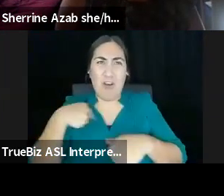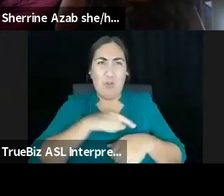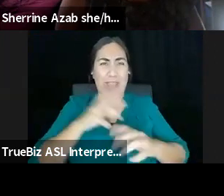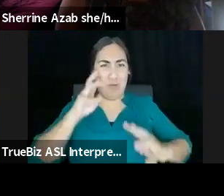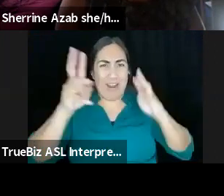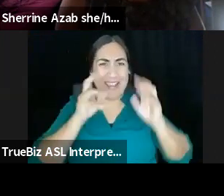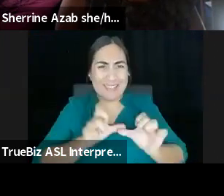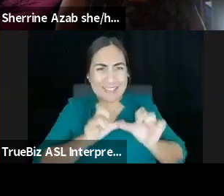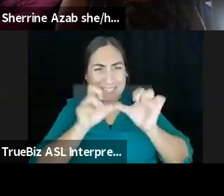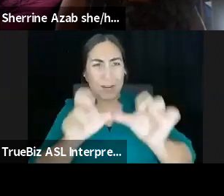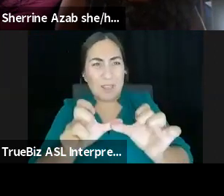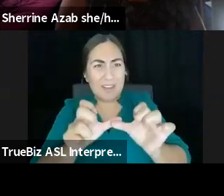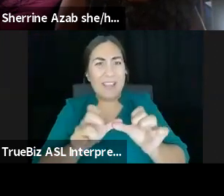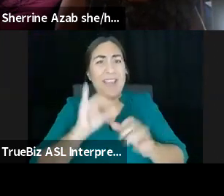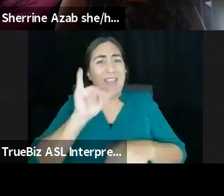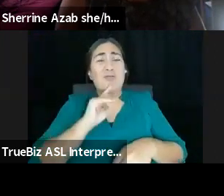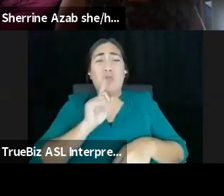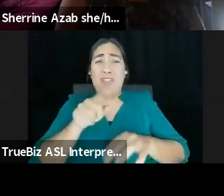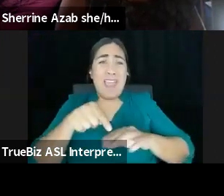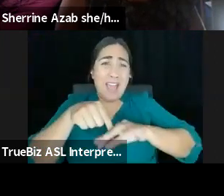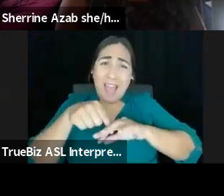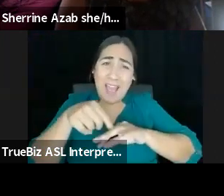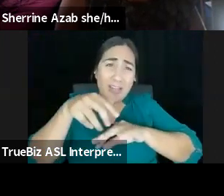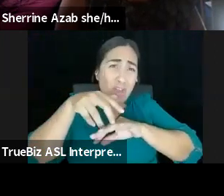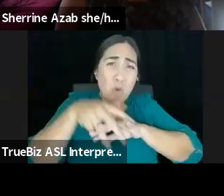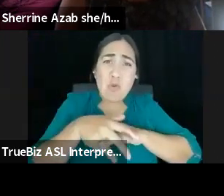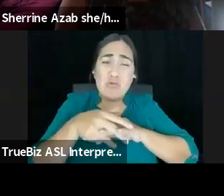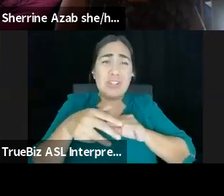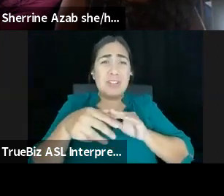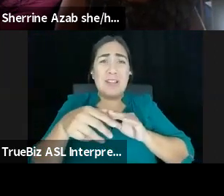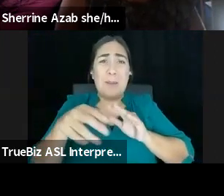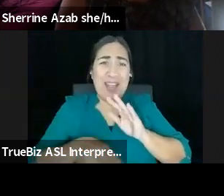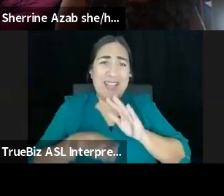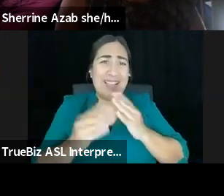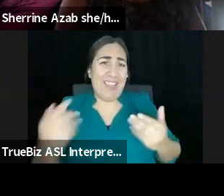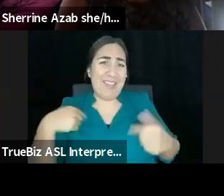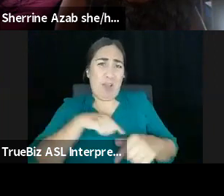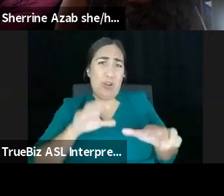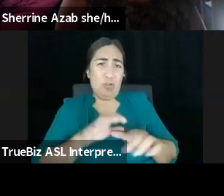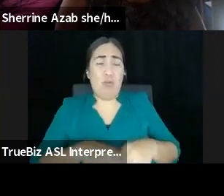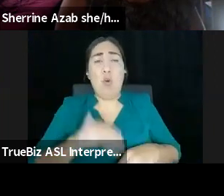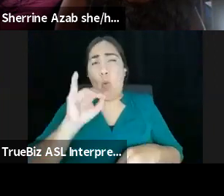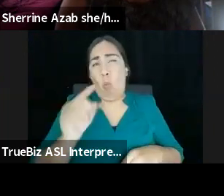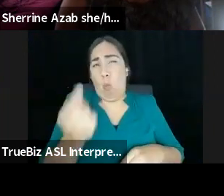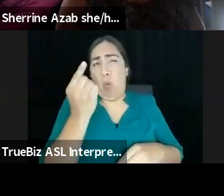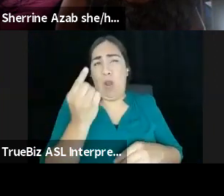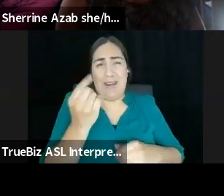root of just everything that we do. Um, and so if there's like one last little nugget, I can leave, um,